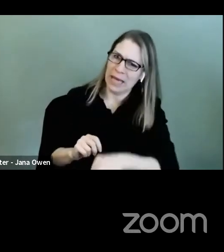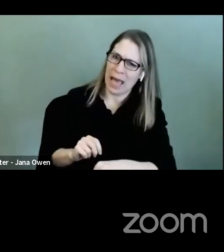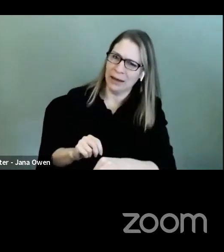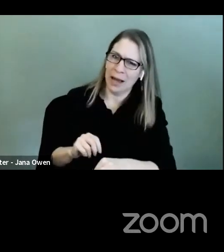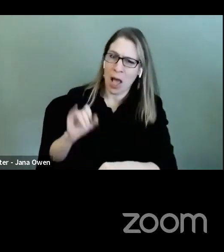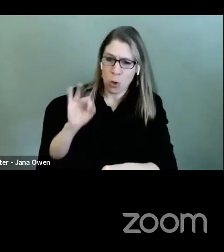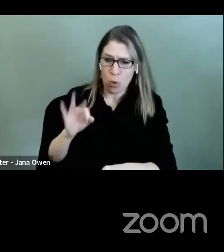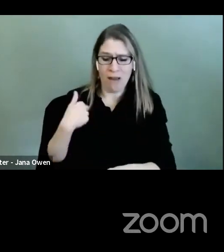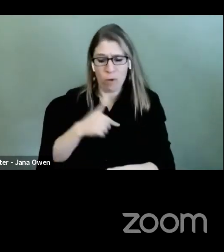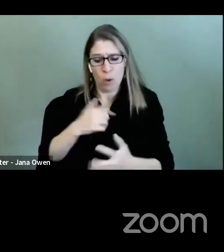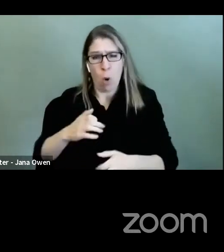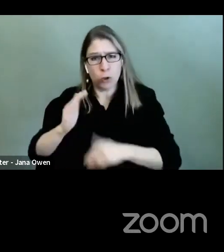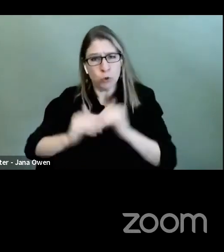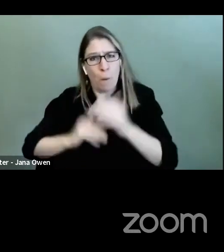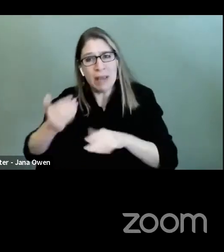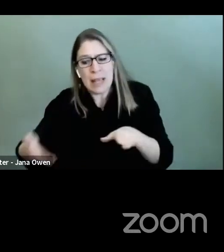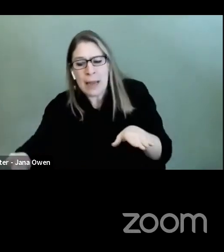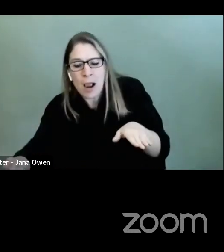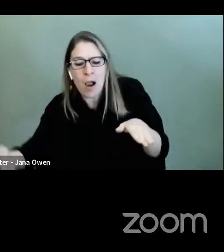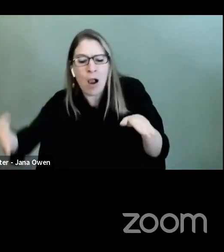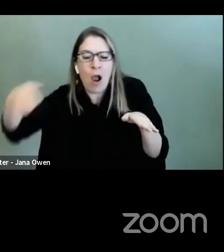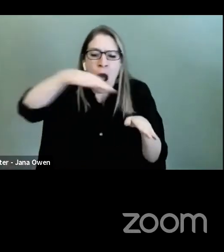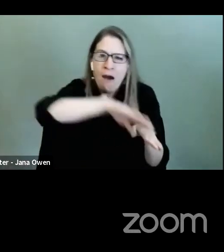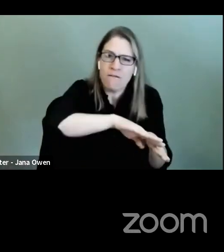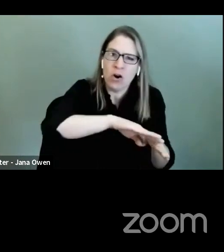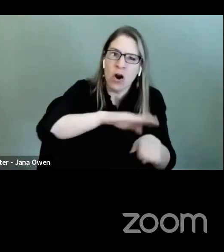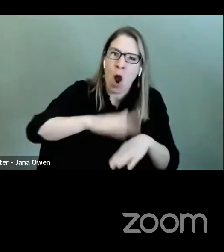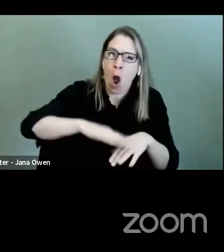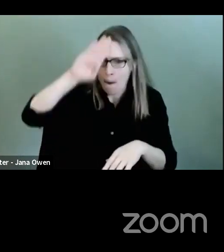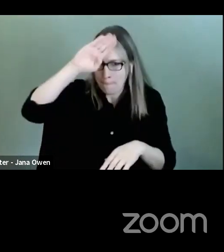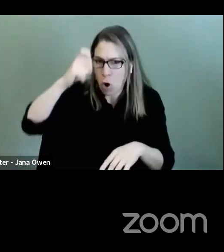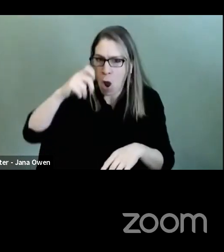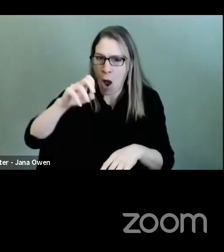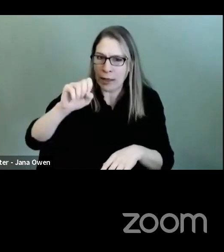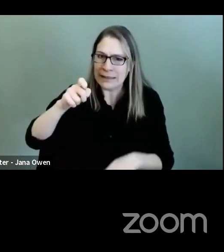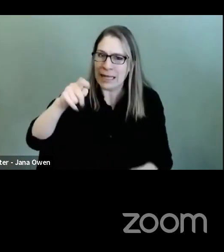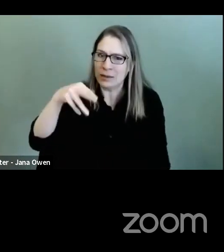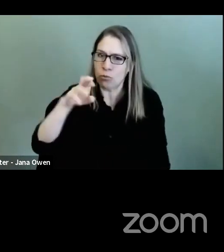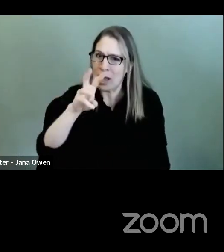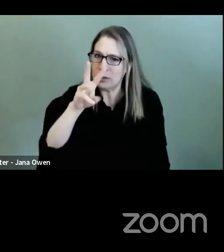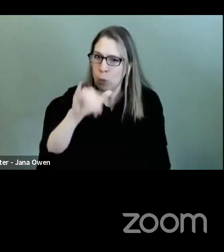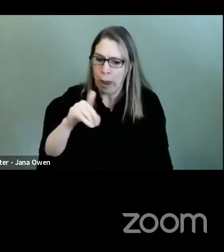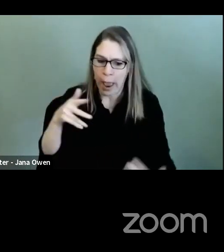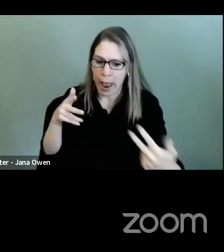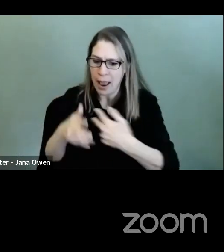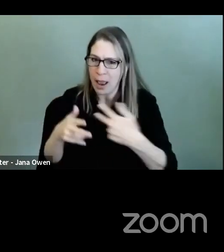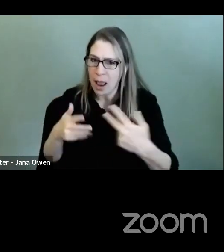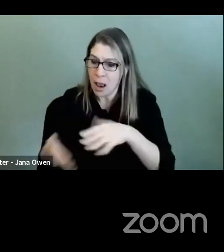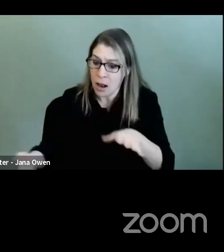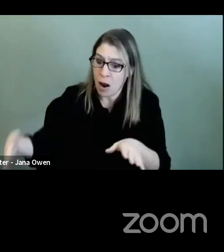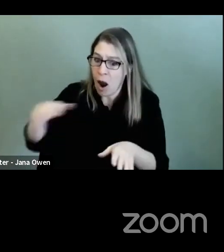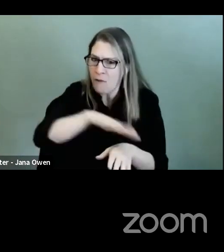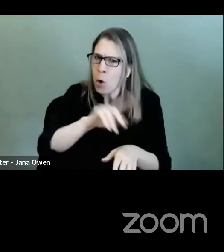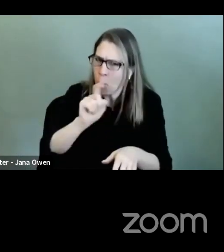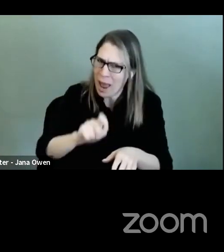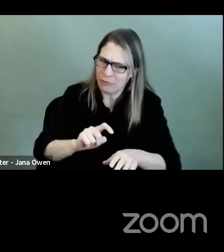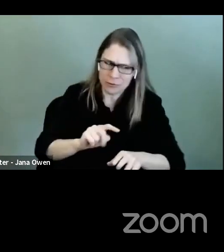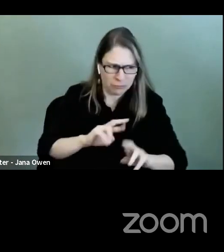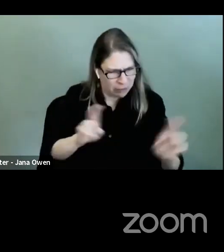or, you know, just have it be plans that get drafted and never realized. So additionally,